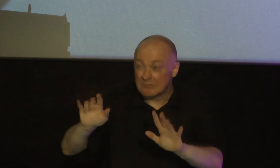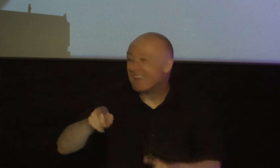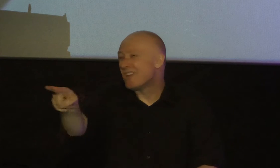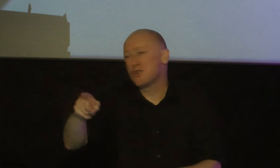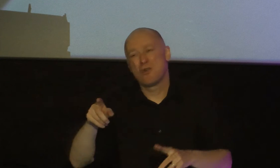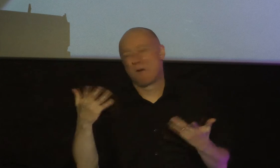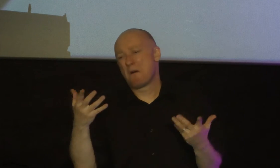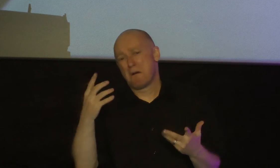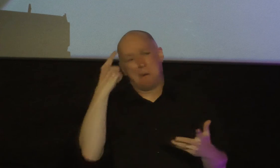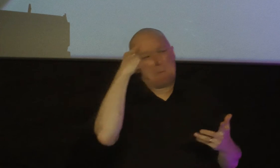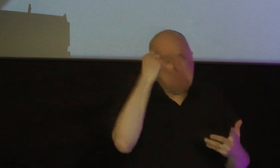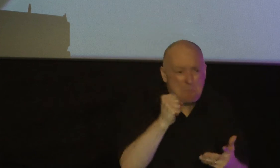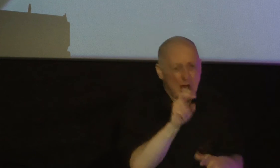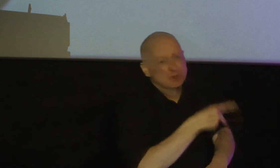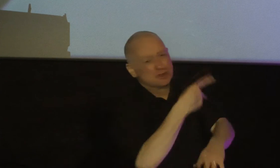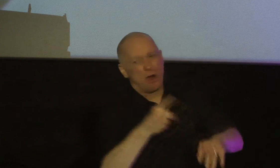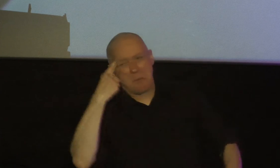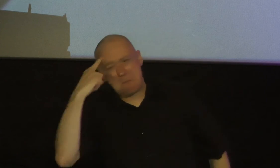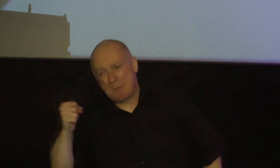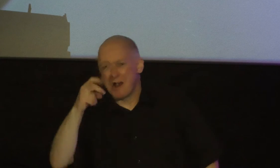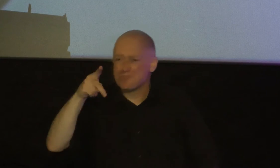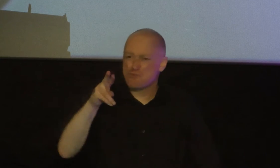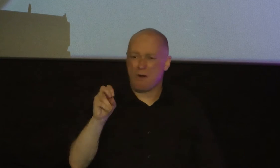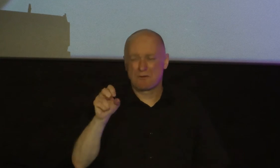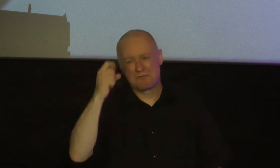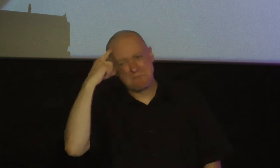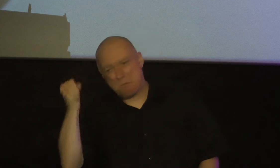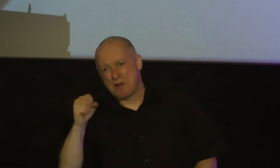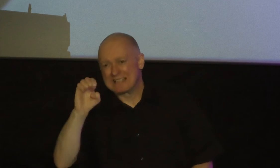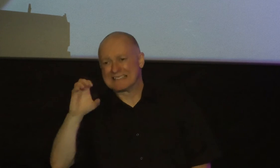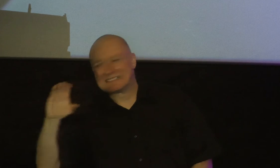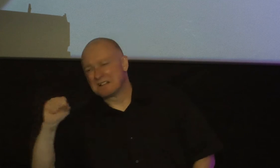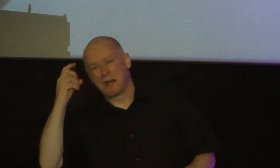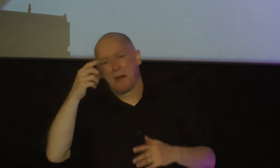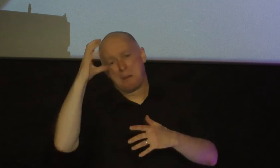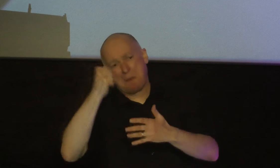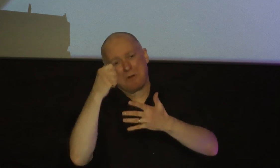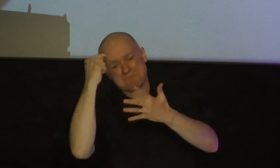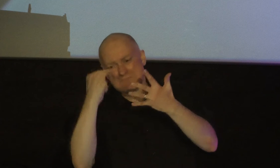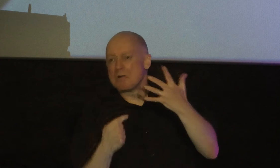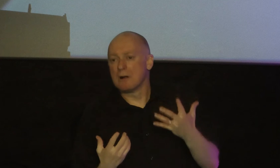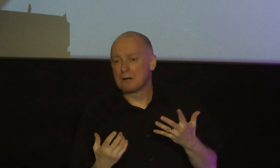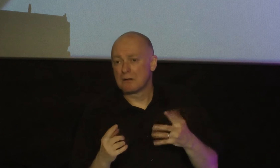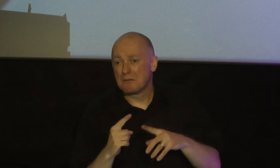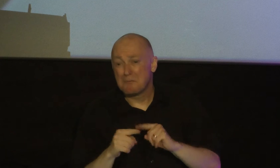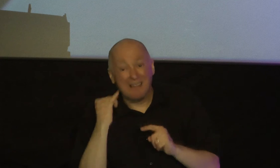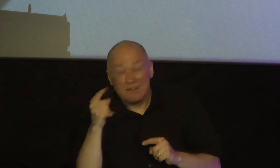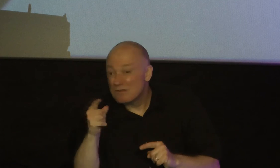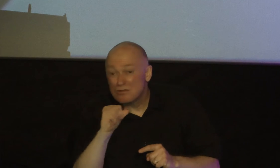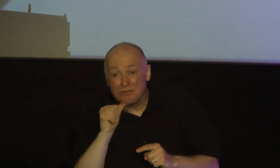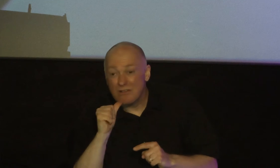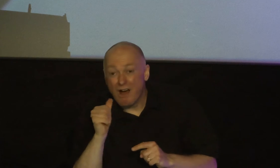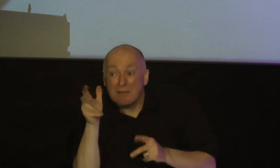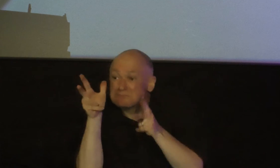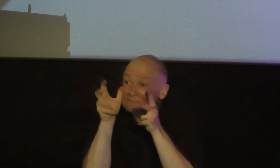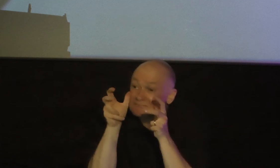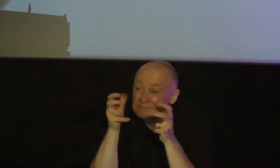of Psalms and Proverbs and Ecclesiastes you can do that but if you're not quick to listen and slow to speak you don't know anything about wisdom